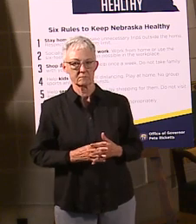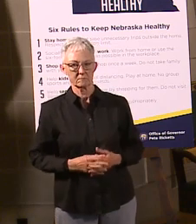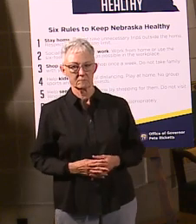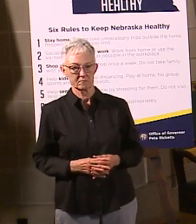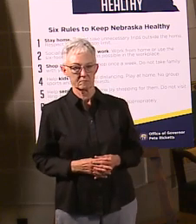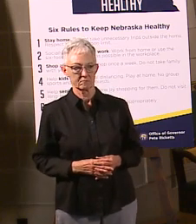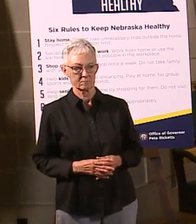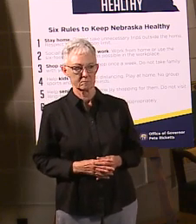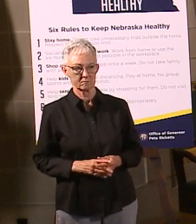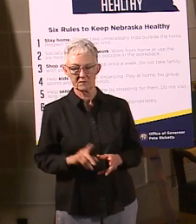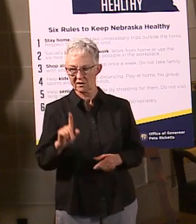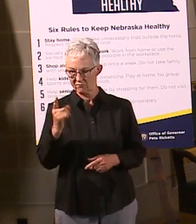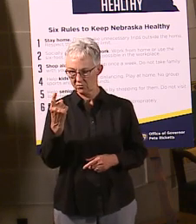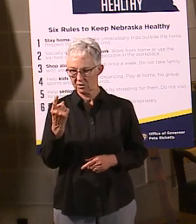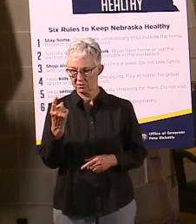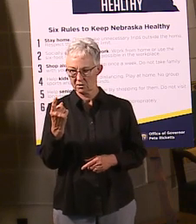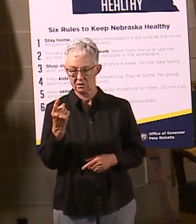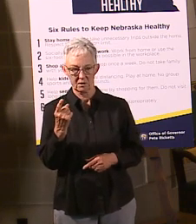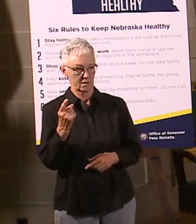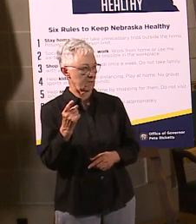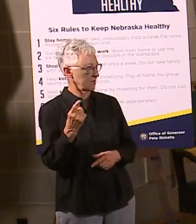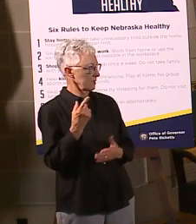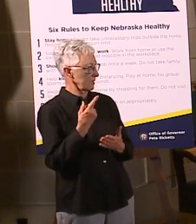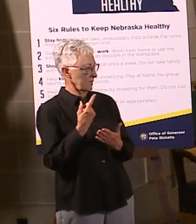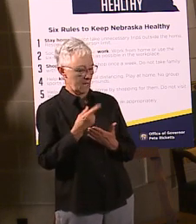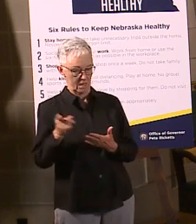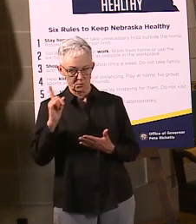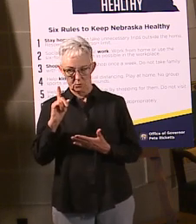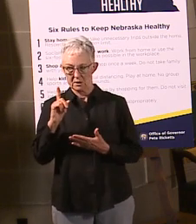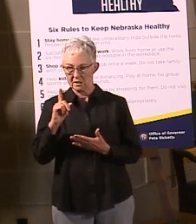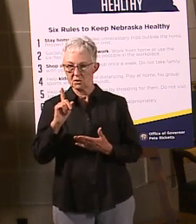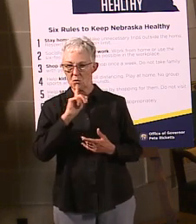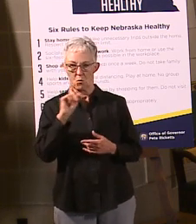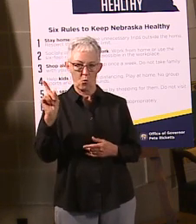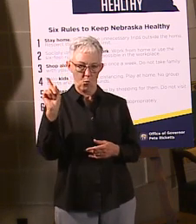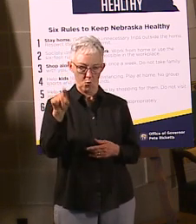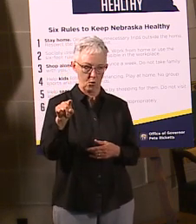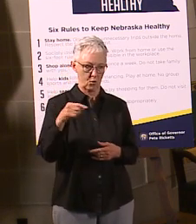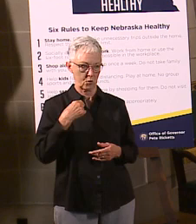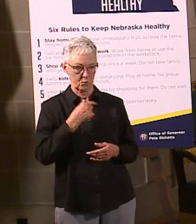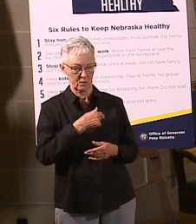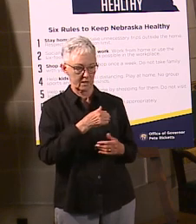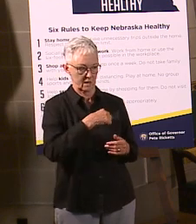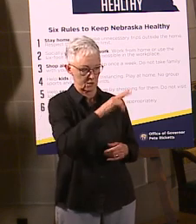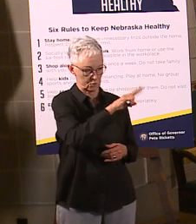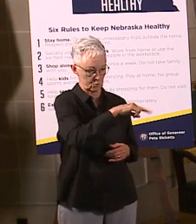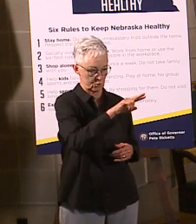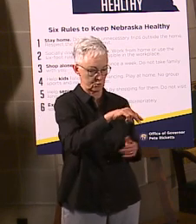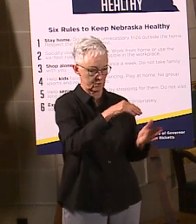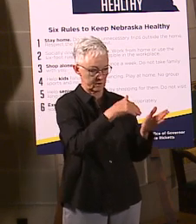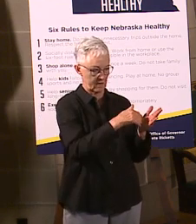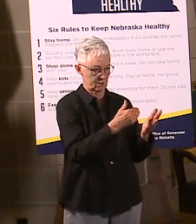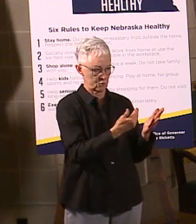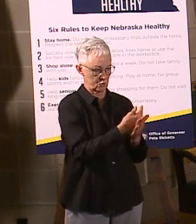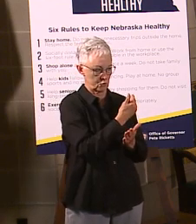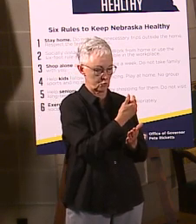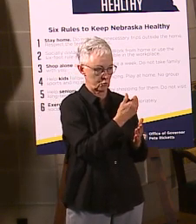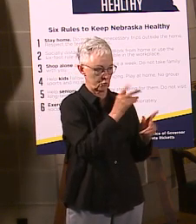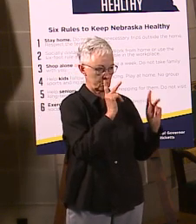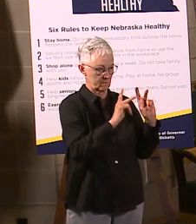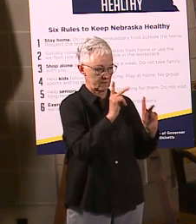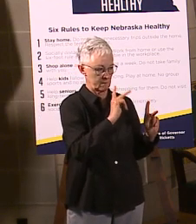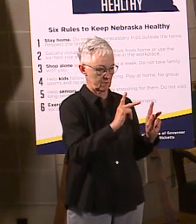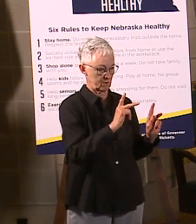Okay. First of all, just a little bit back to last week's executive order. We moved 22,000 new people into payment status this